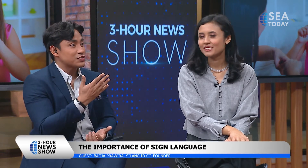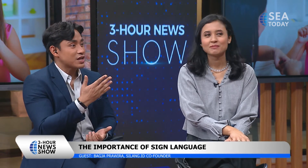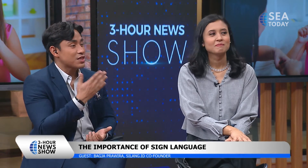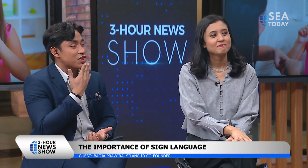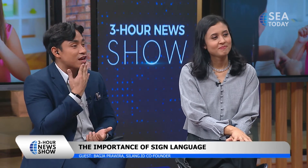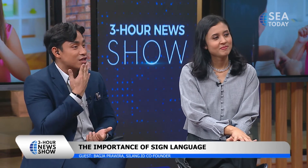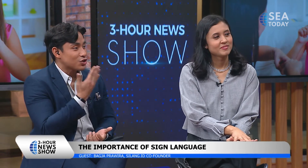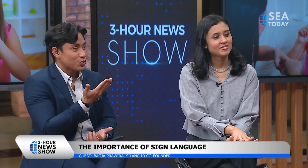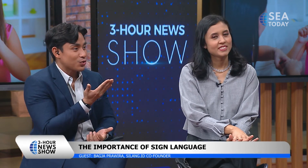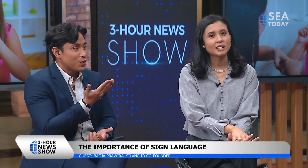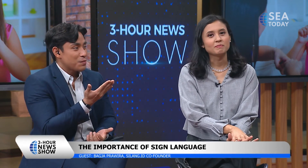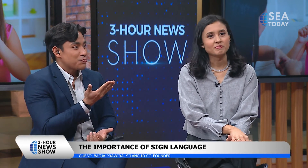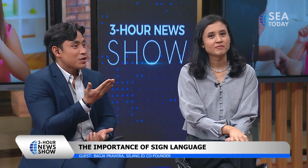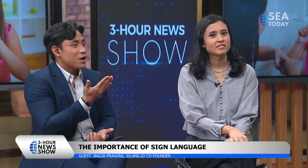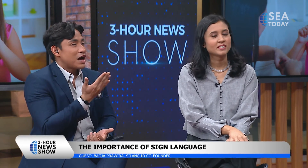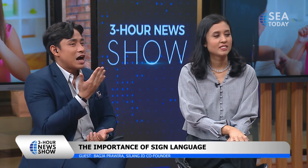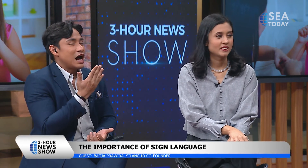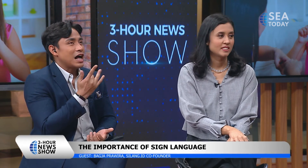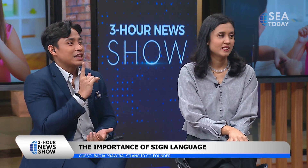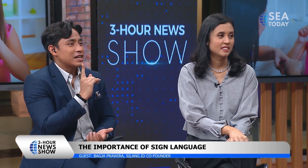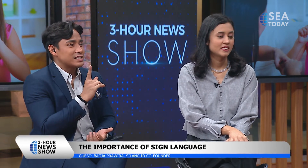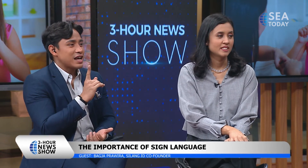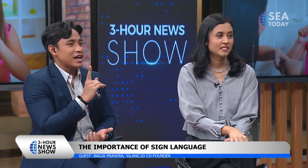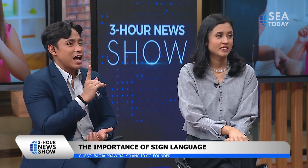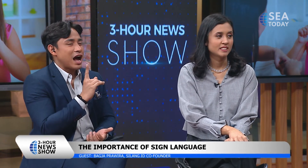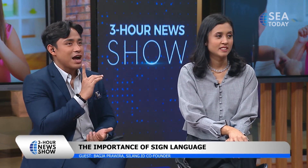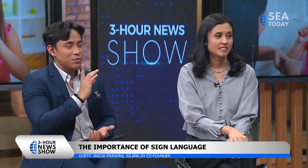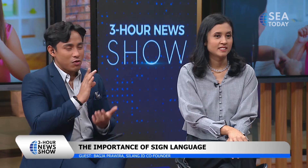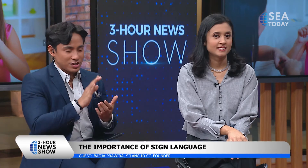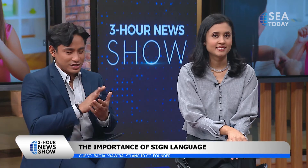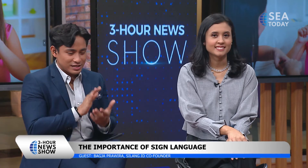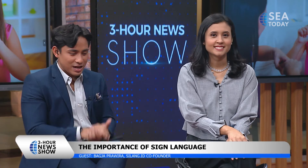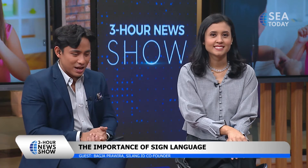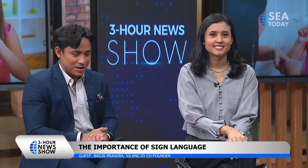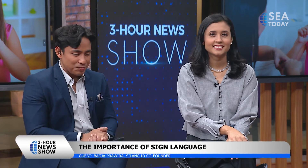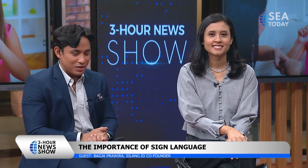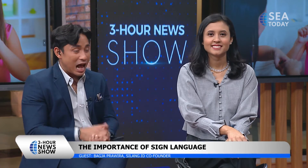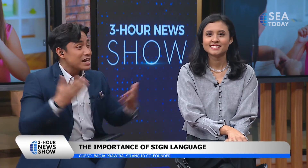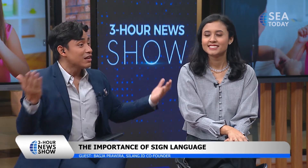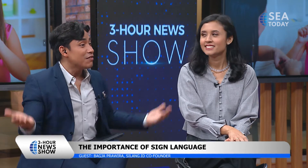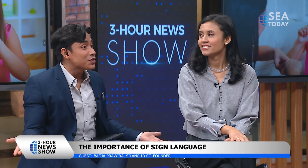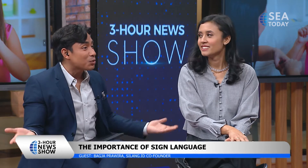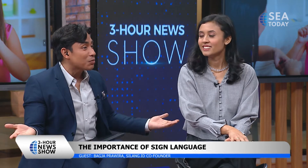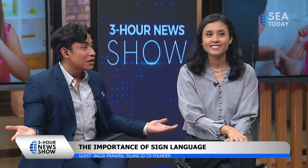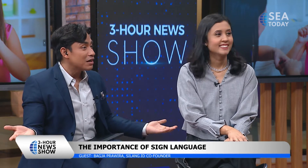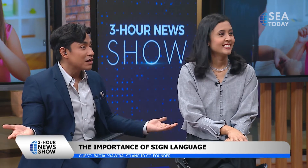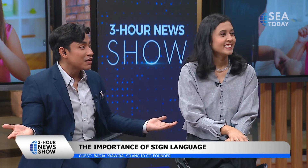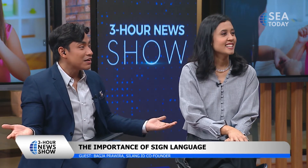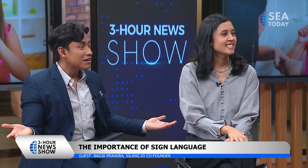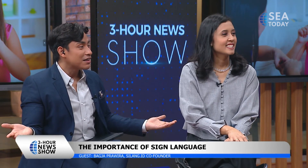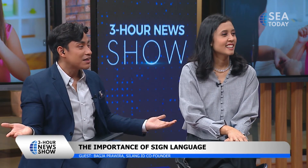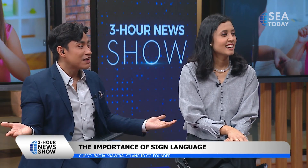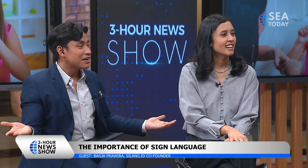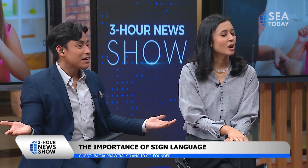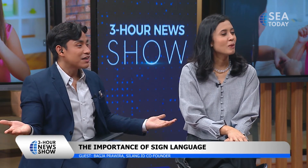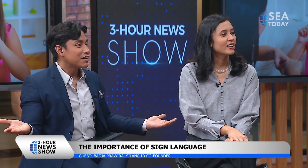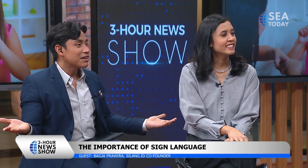say thank you yep uh let's say i want to say i love you yes how about it